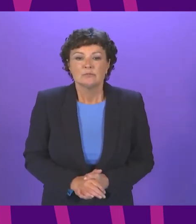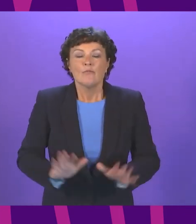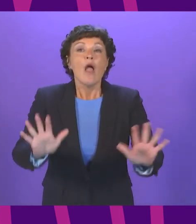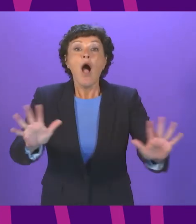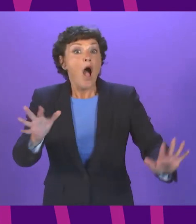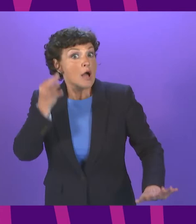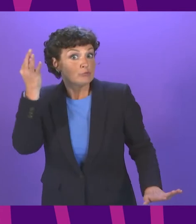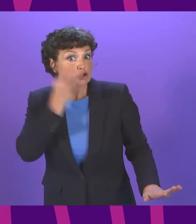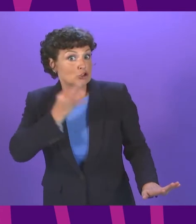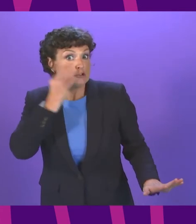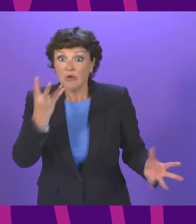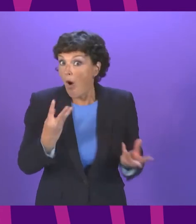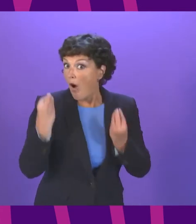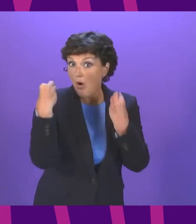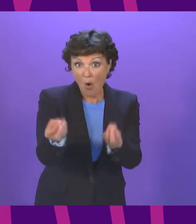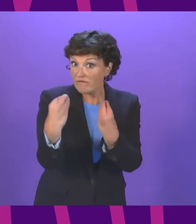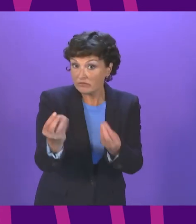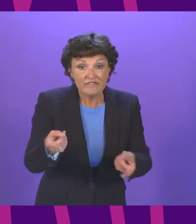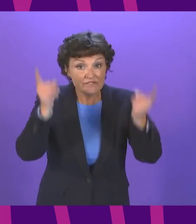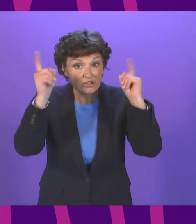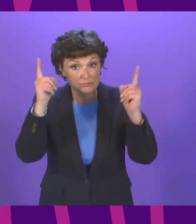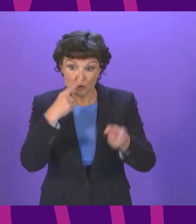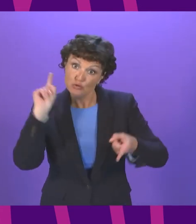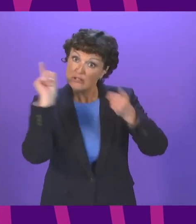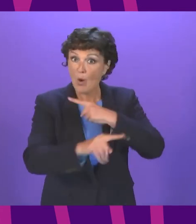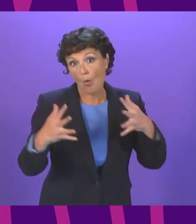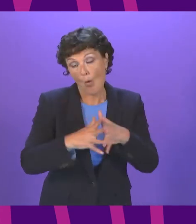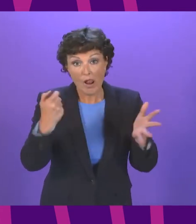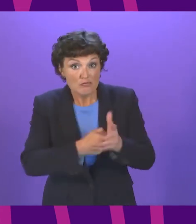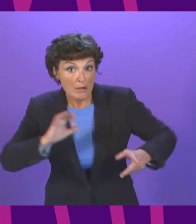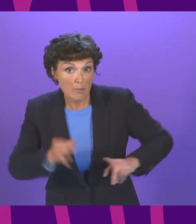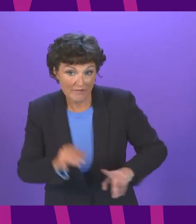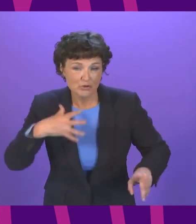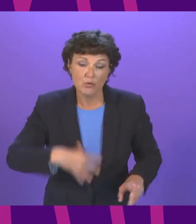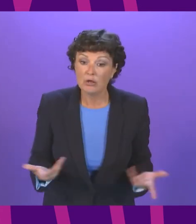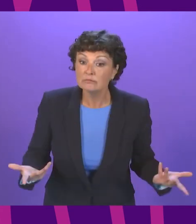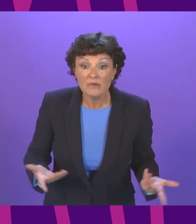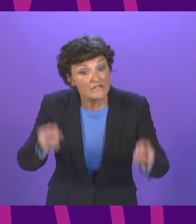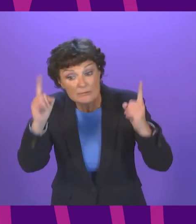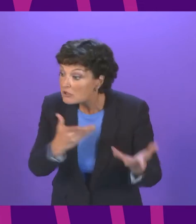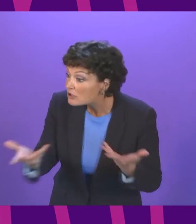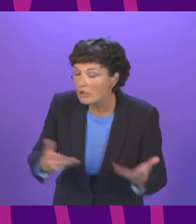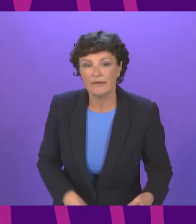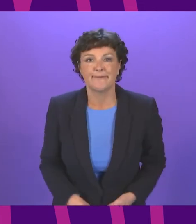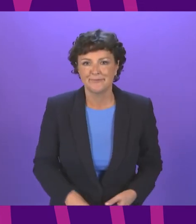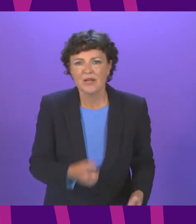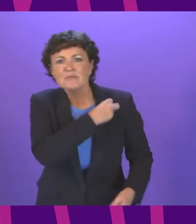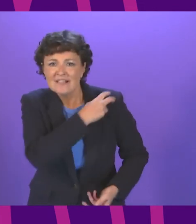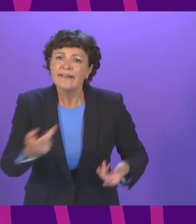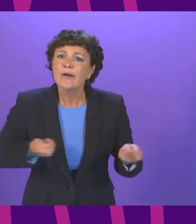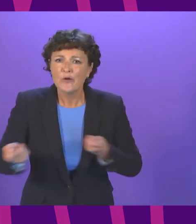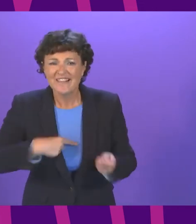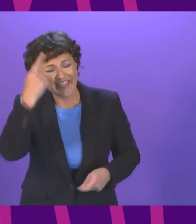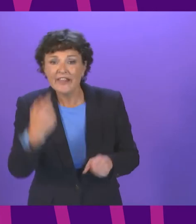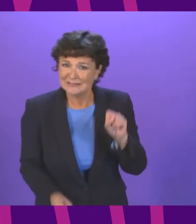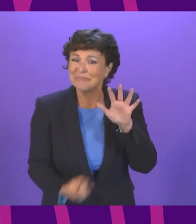I'm just making an offer to the First Minister to respond to Willie Rennie's point if she would be so might First Minister I think it's